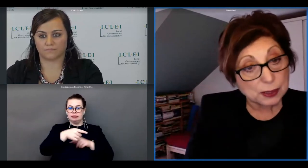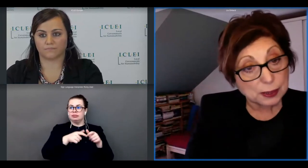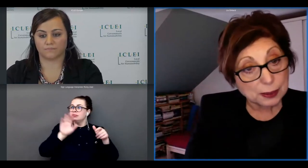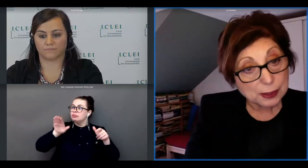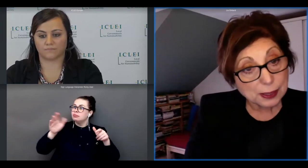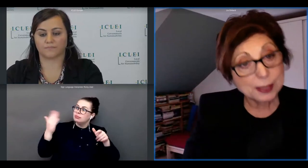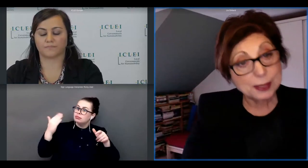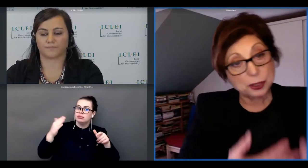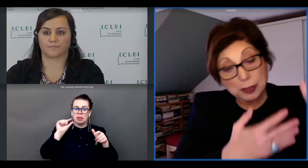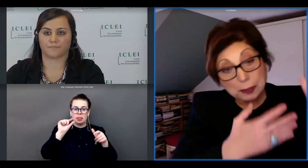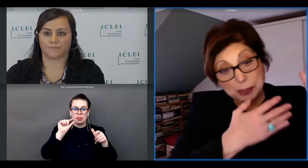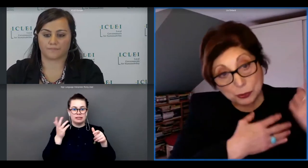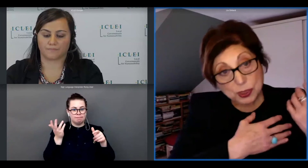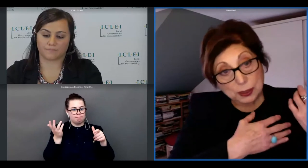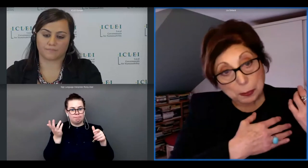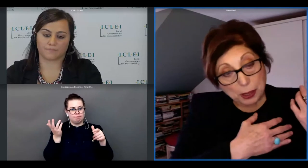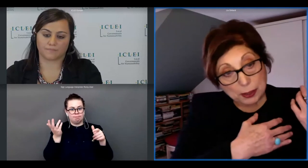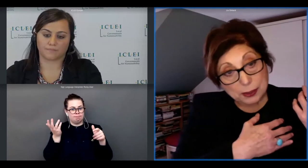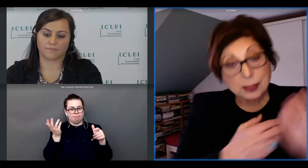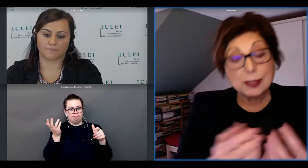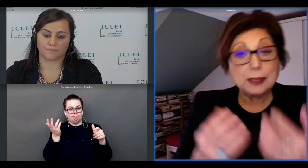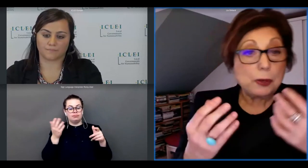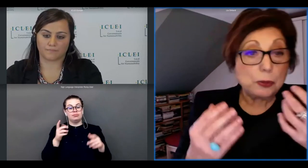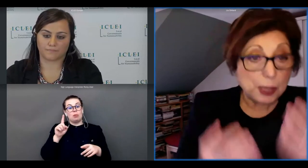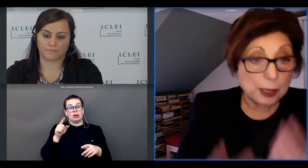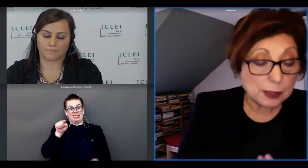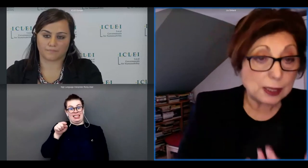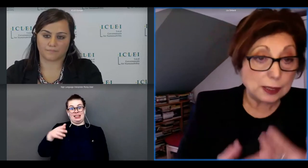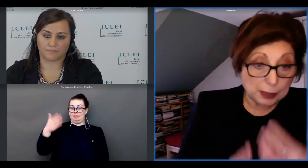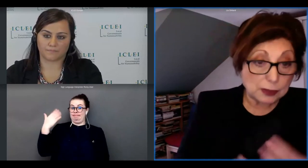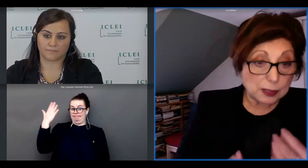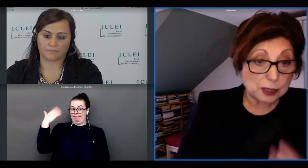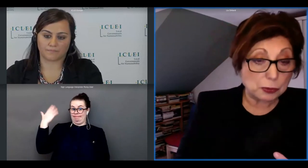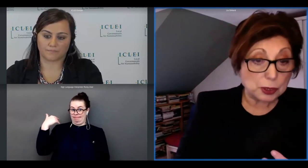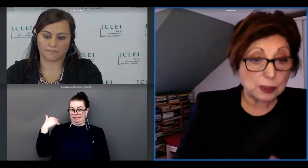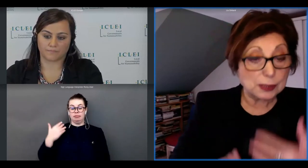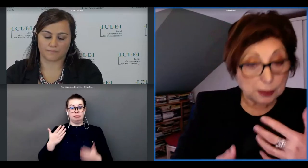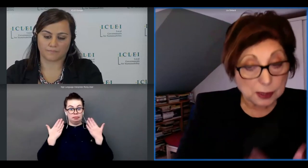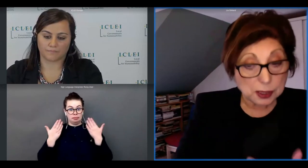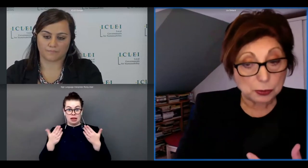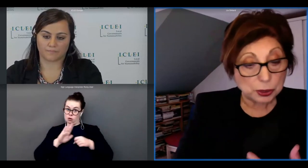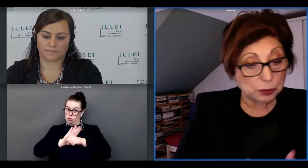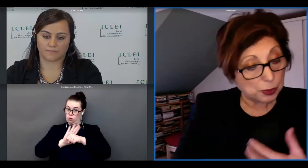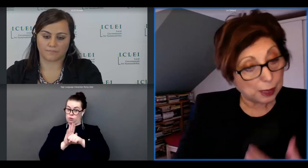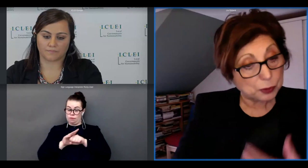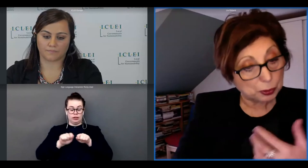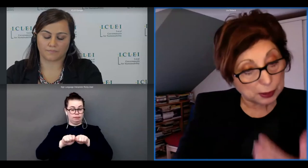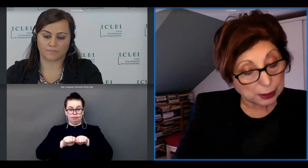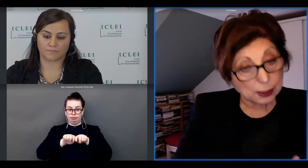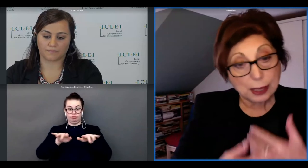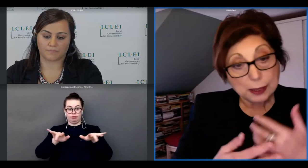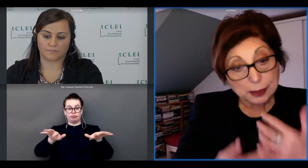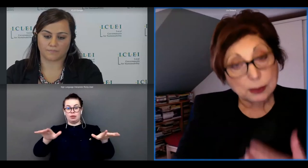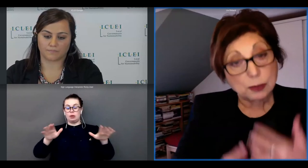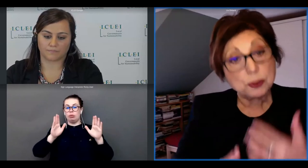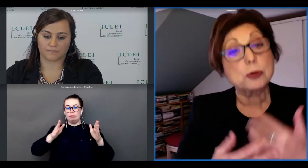city so but that was in the past now we are in in this situation and in this situation we have to rethink